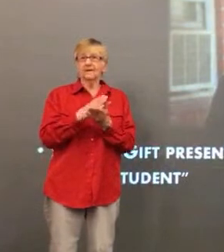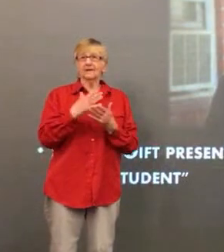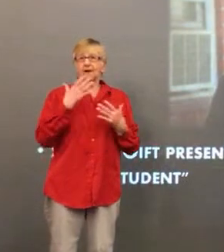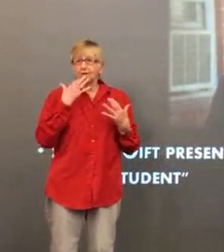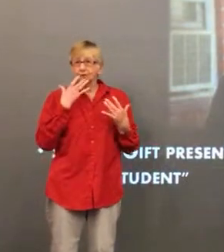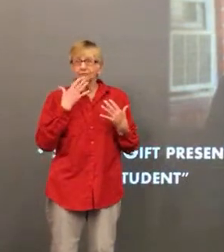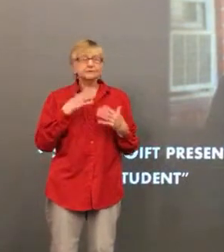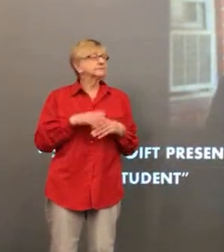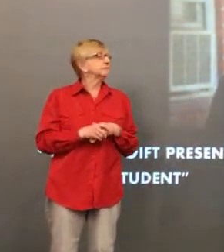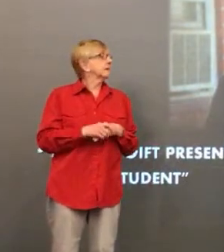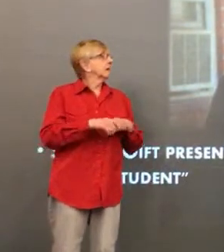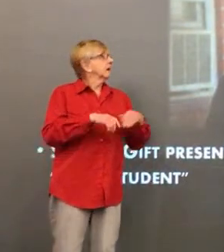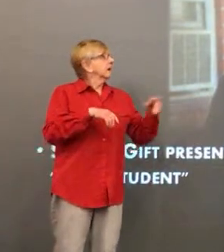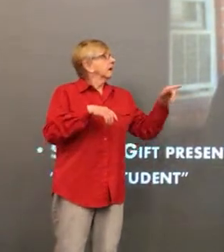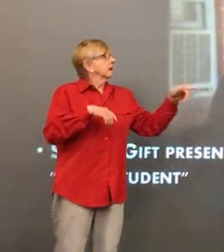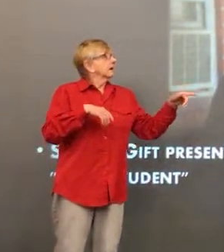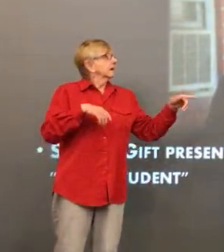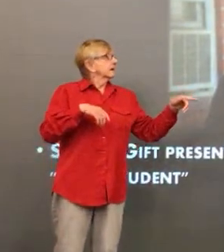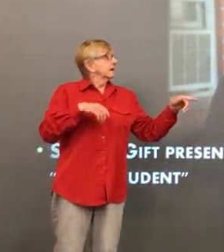make a quilt and gray, our school colors.